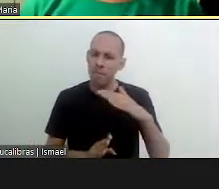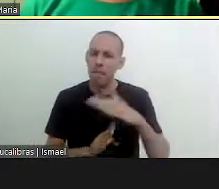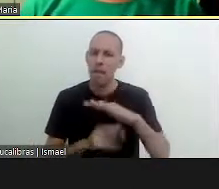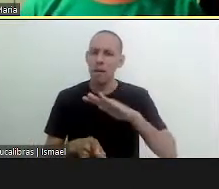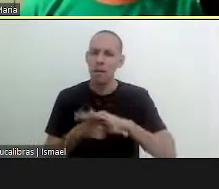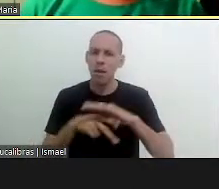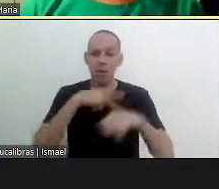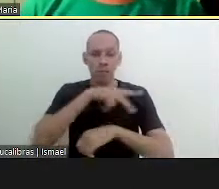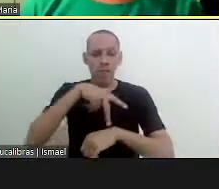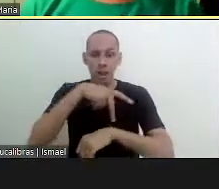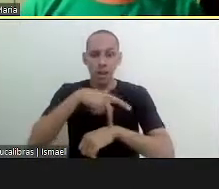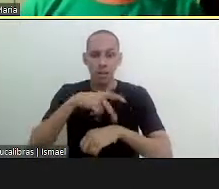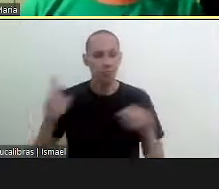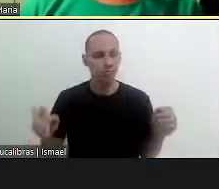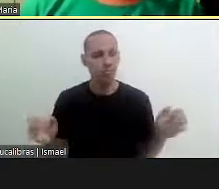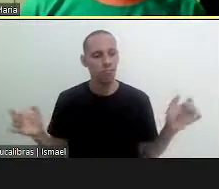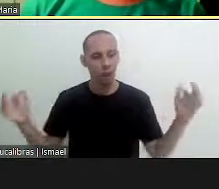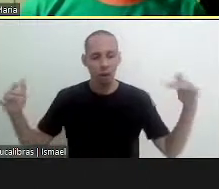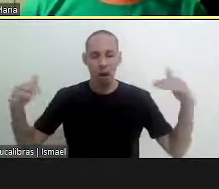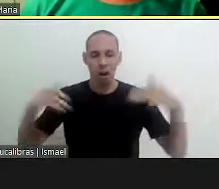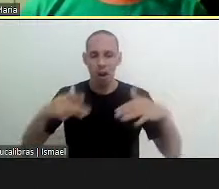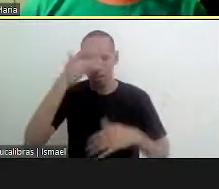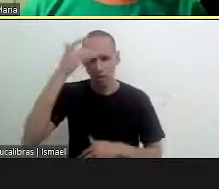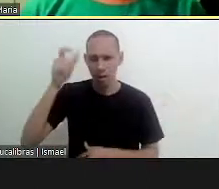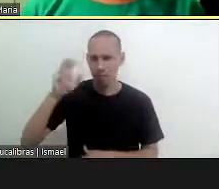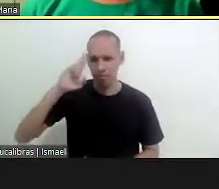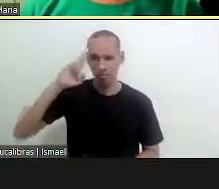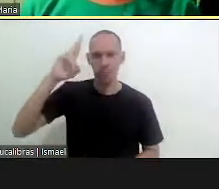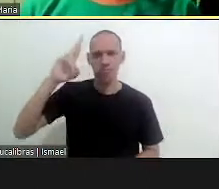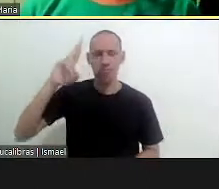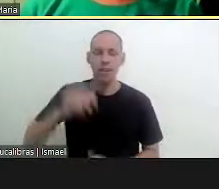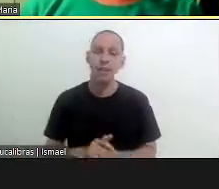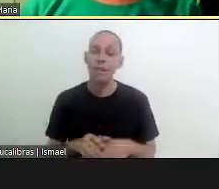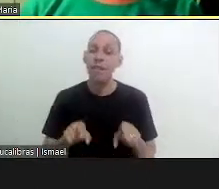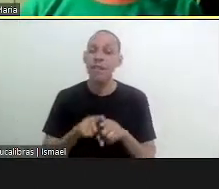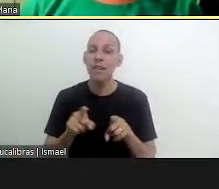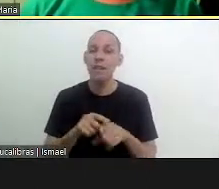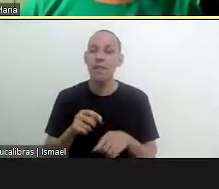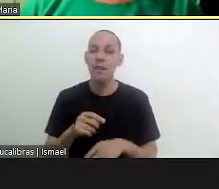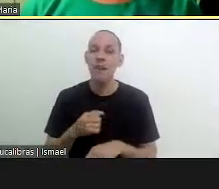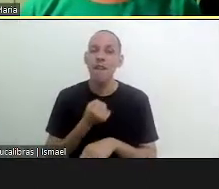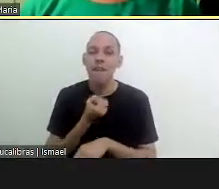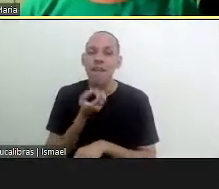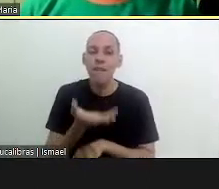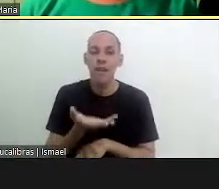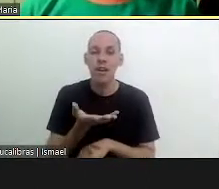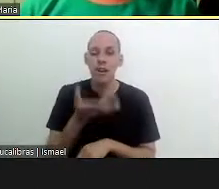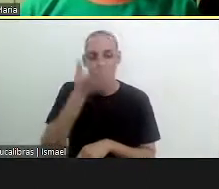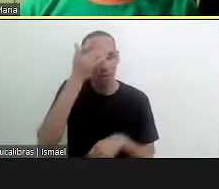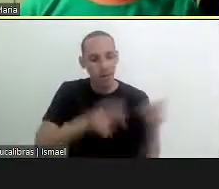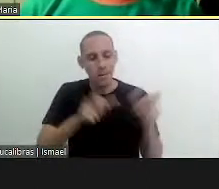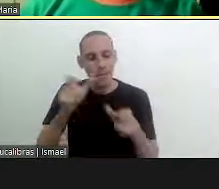times the top representatives of the countries for you to have the voice of the people who truly represent